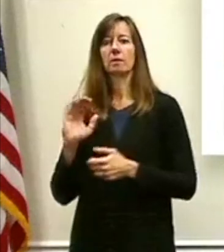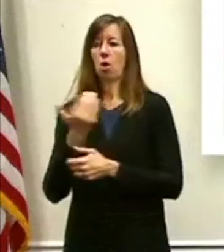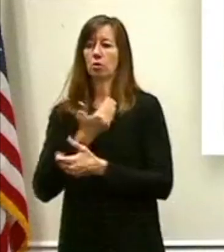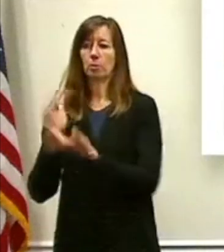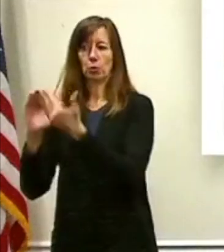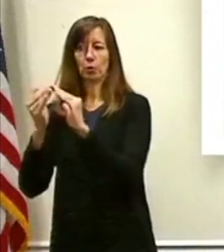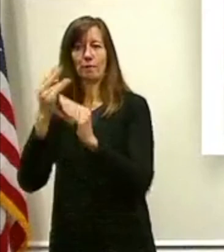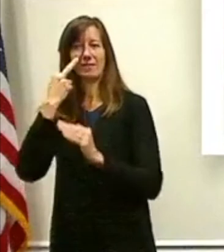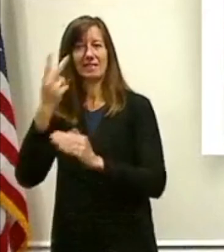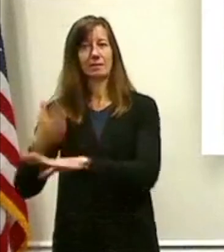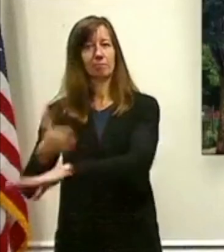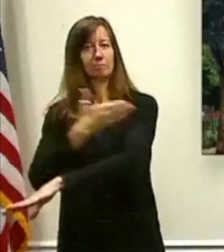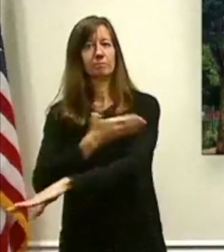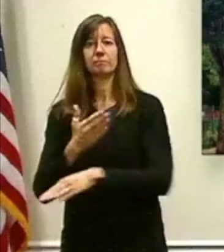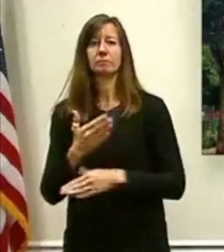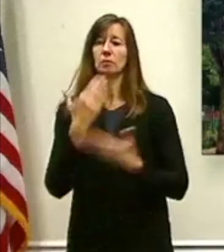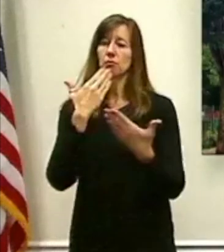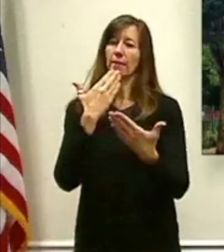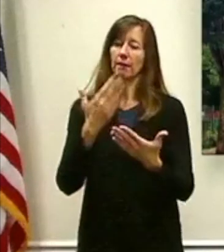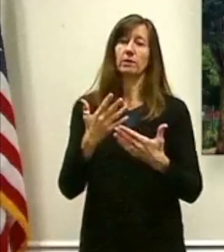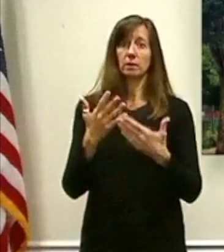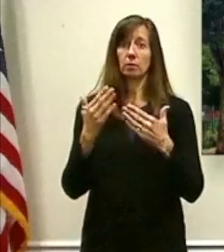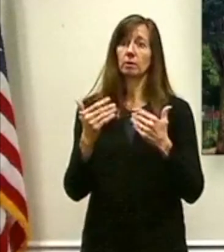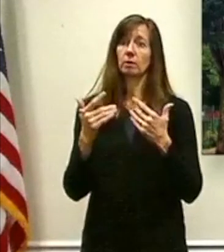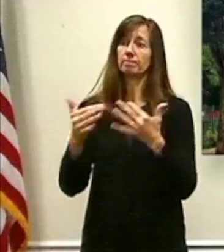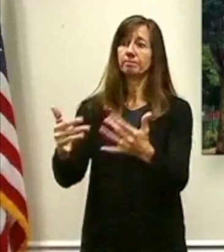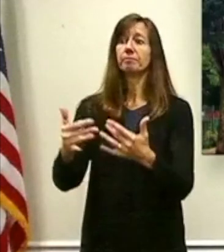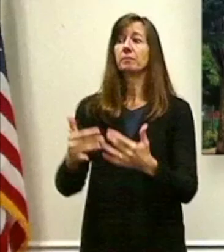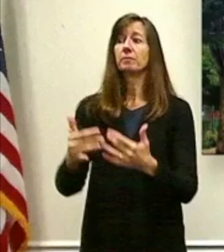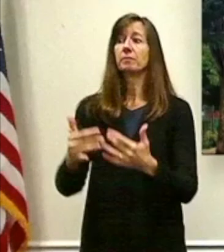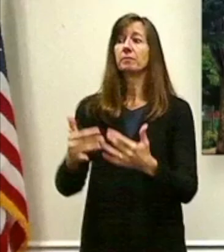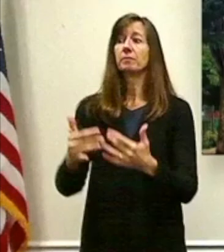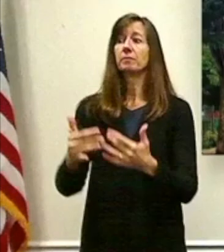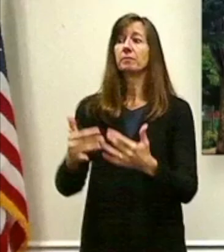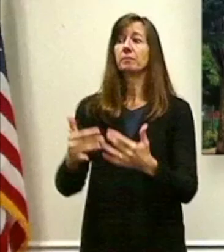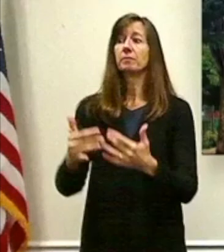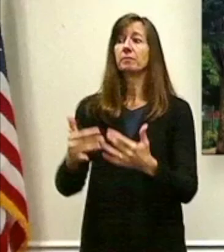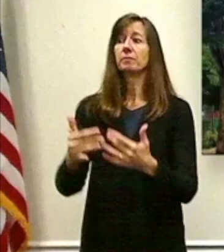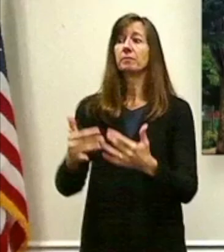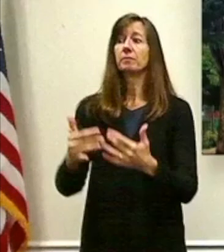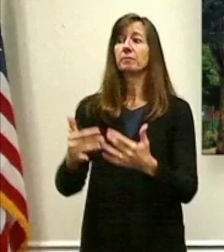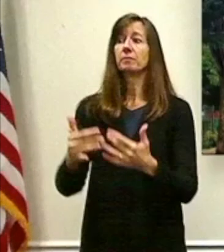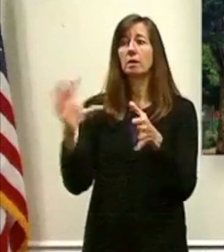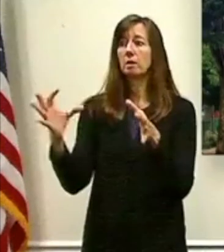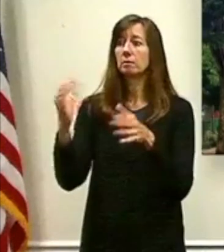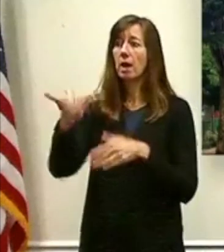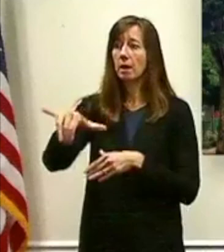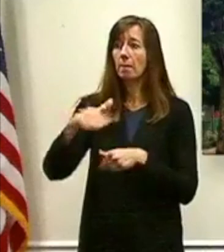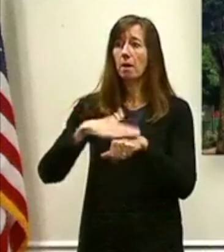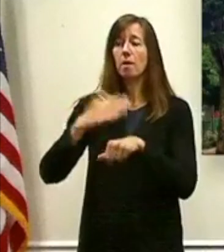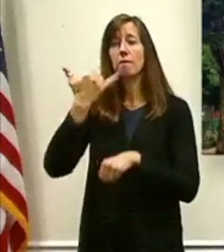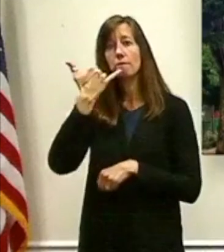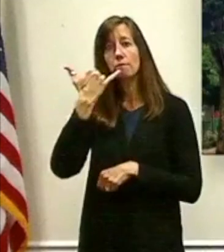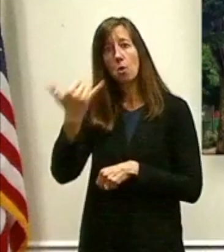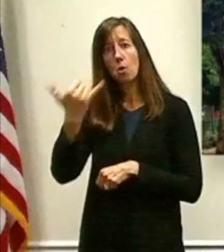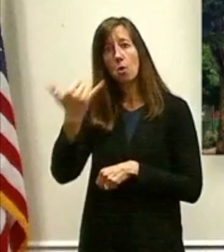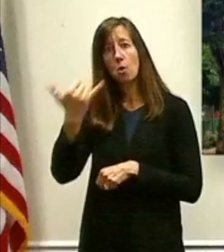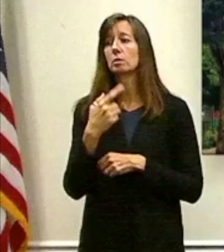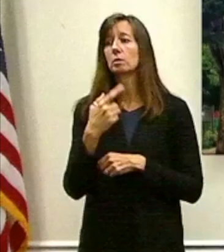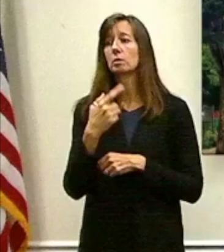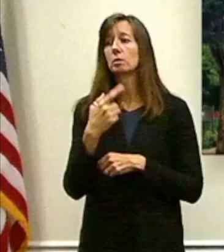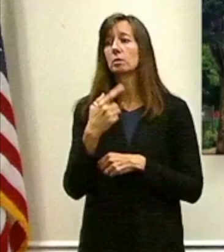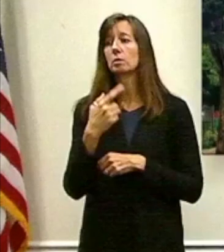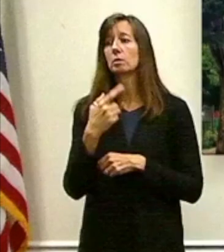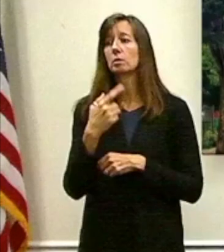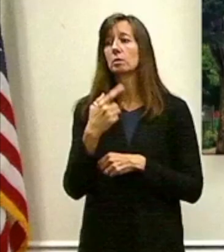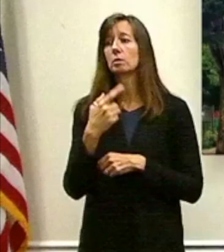with that. So I'm going say goodbye to those of on the phone. If you're on the phone call, we're going to ask you just to thank